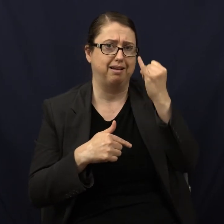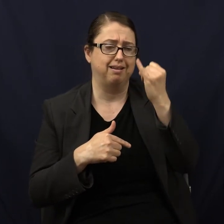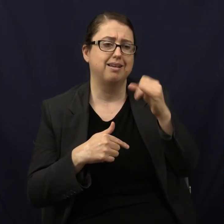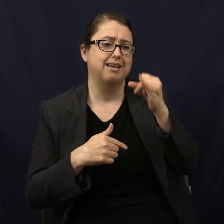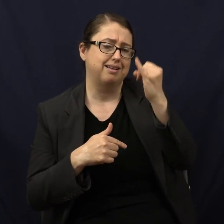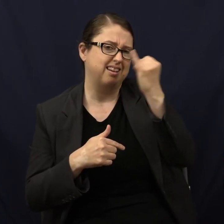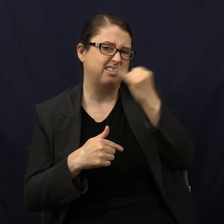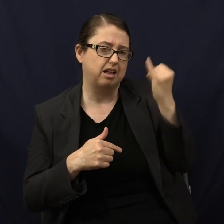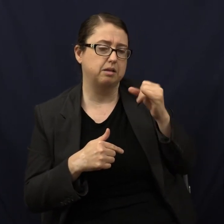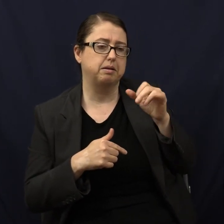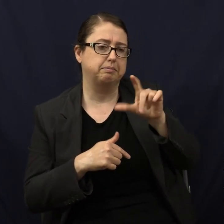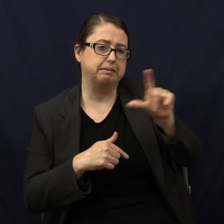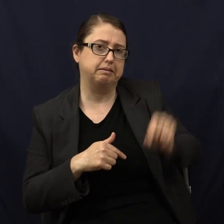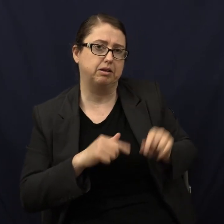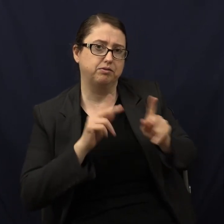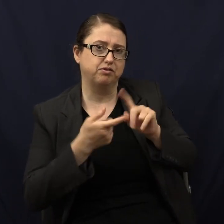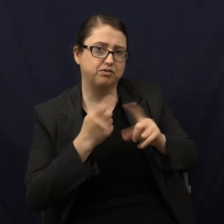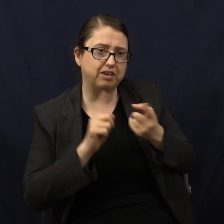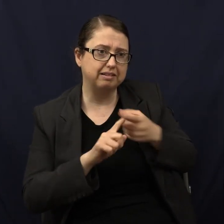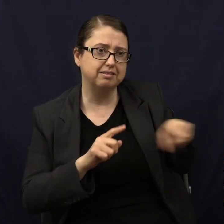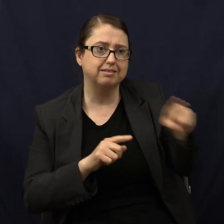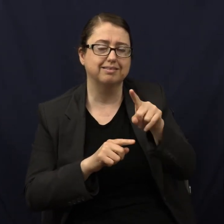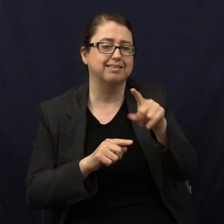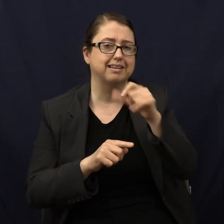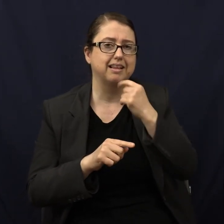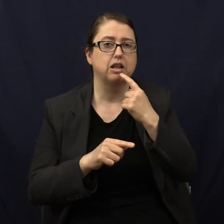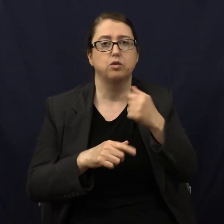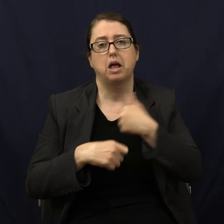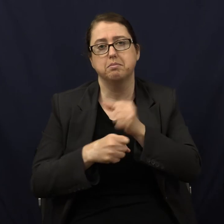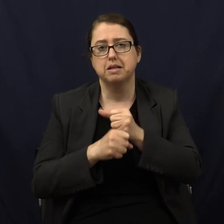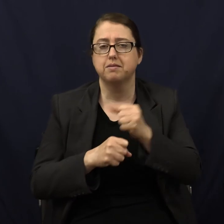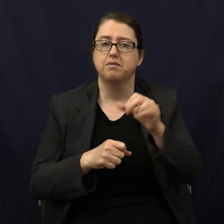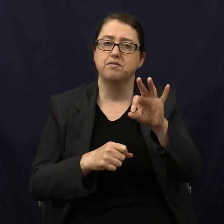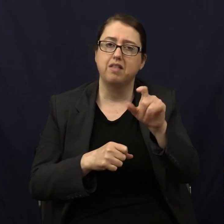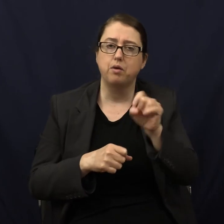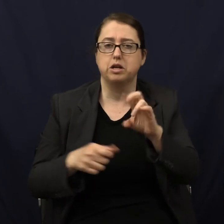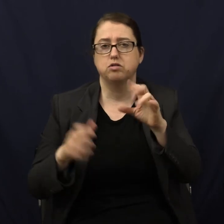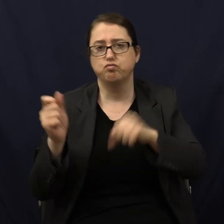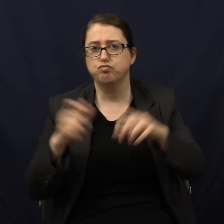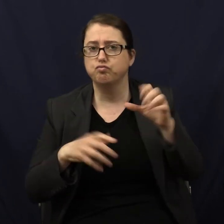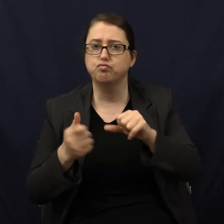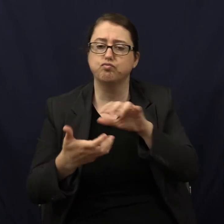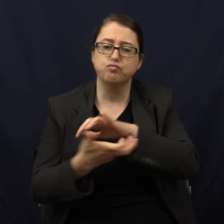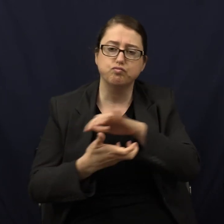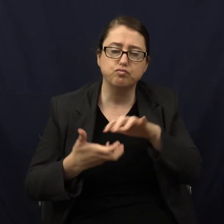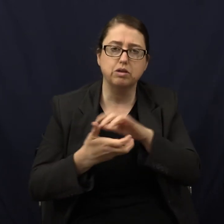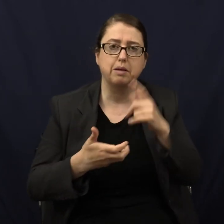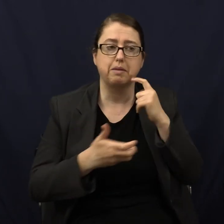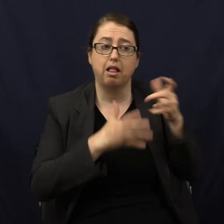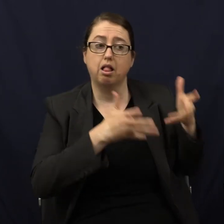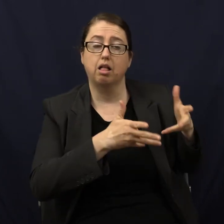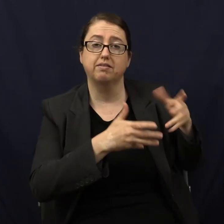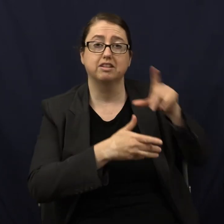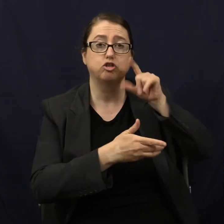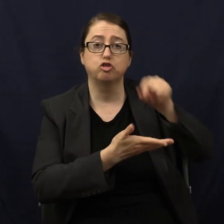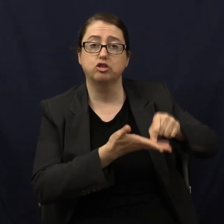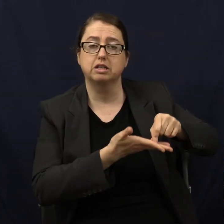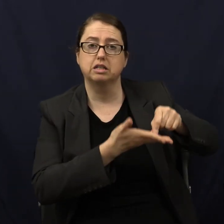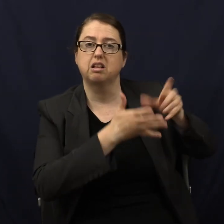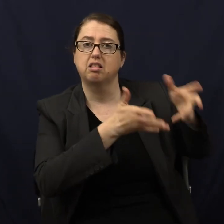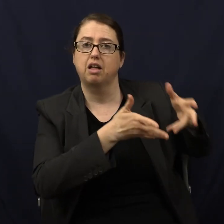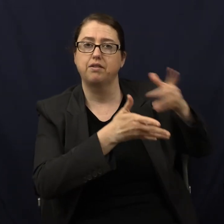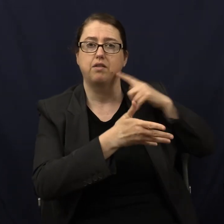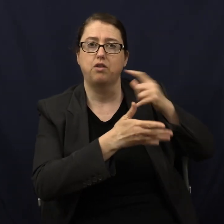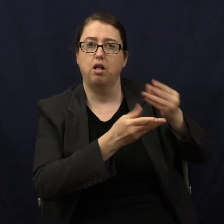I've simmered the sauces. I've ground all the pasta, the flour, making it from scratch, et cetera. And I've left the chicken thawing out for 12 hours.